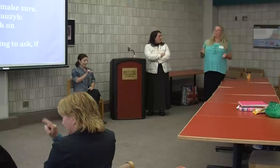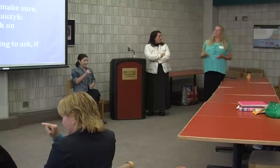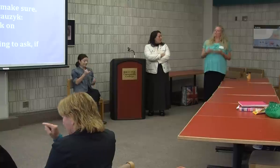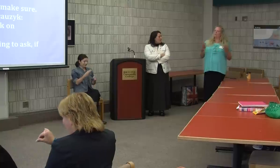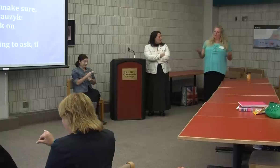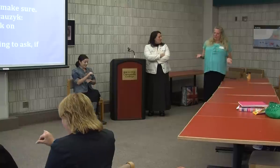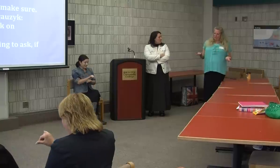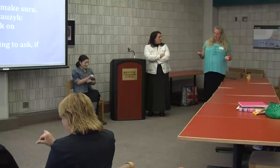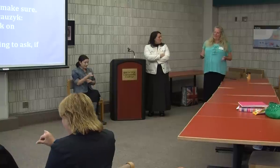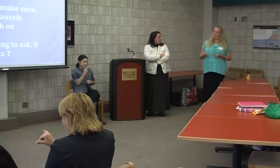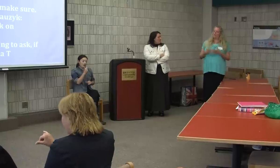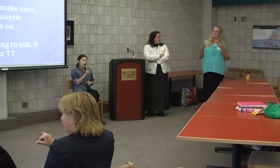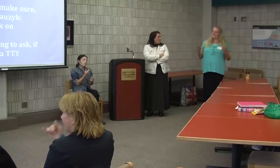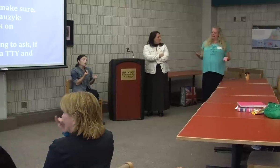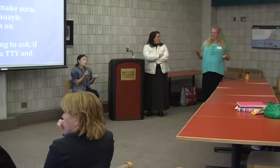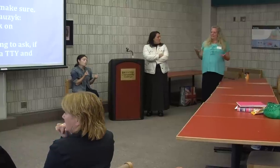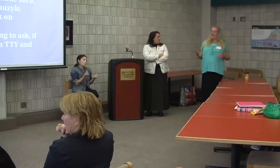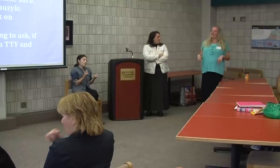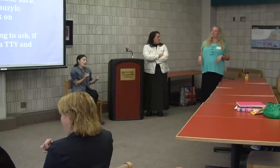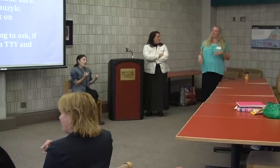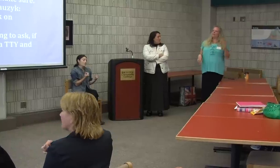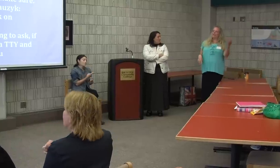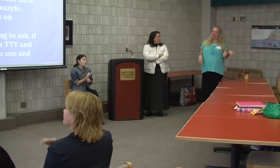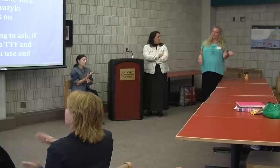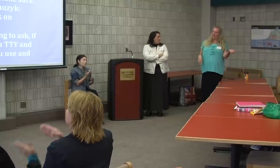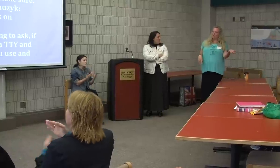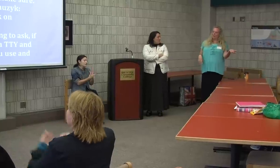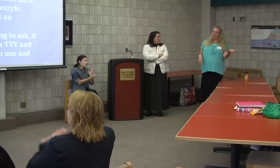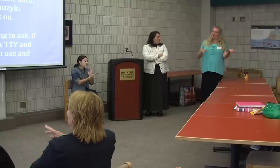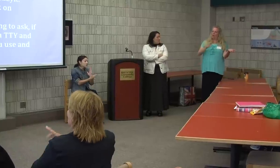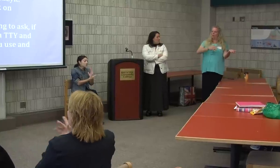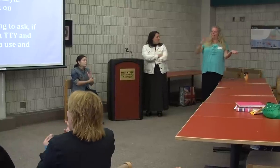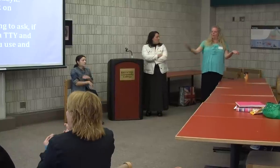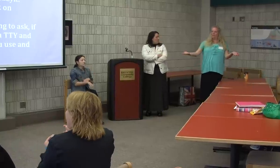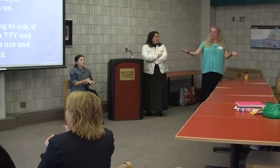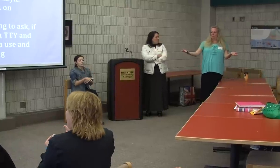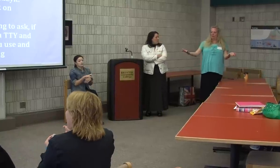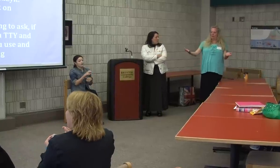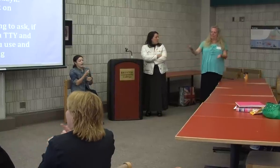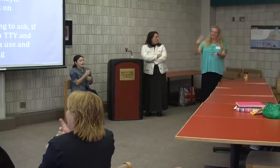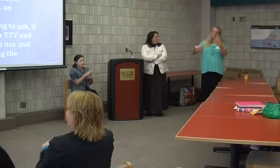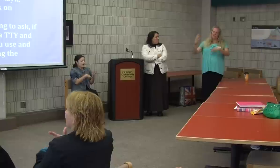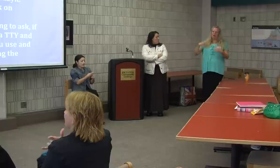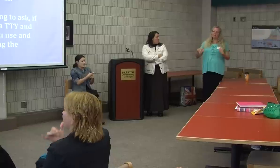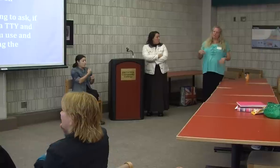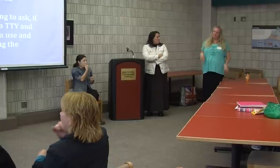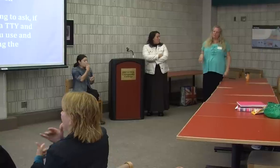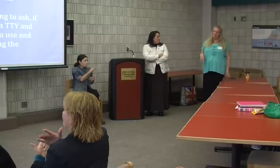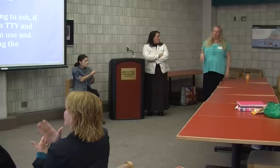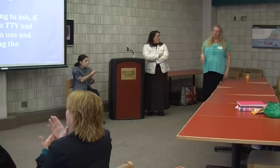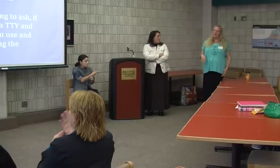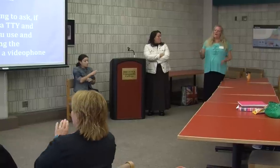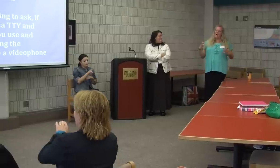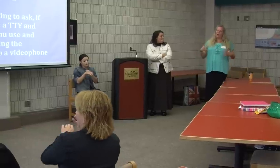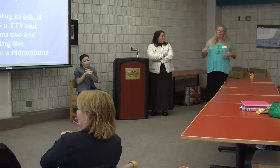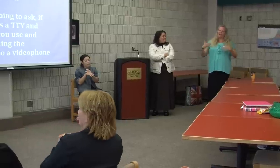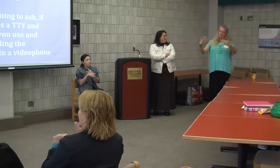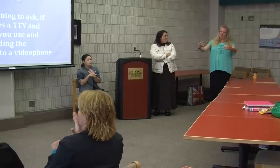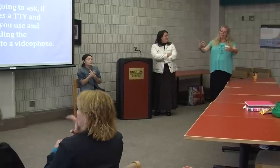what do you use and what is it? Including a capped telephone all the way to a video phone. Can you just talk a little bit more about how that makes you